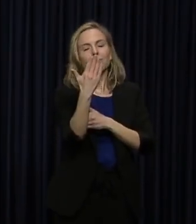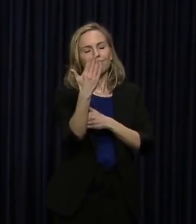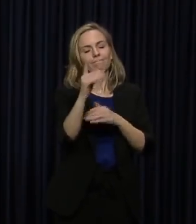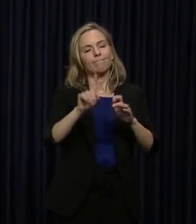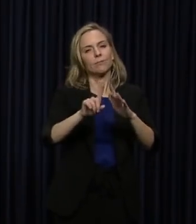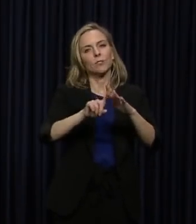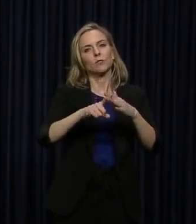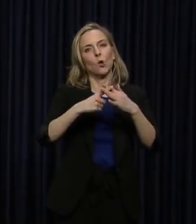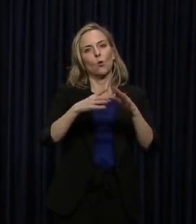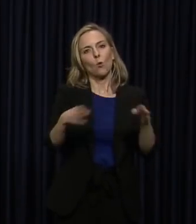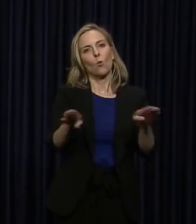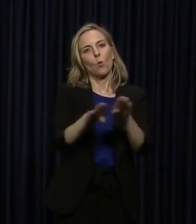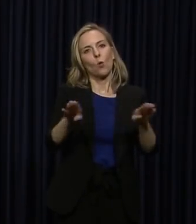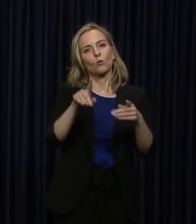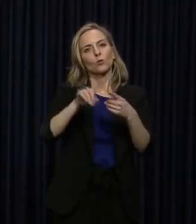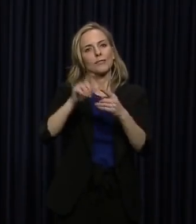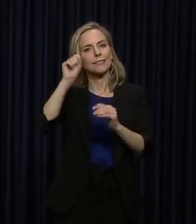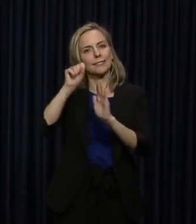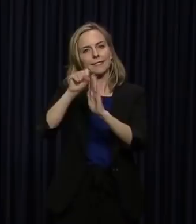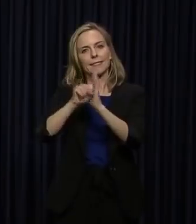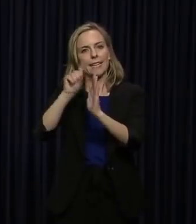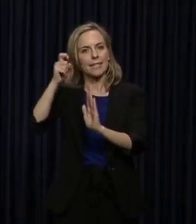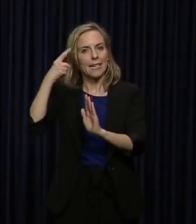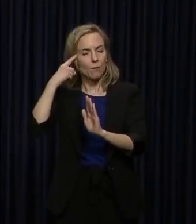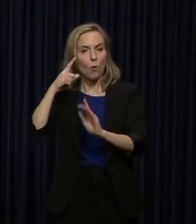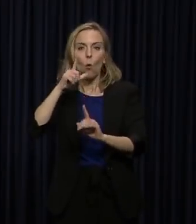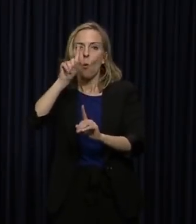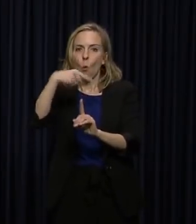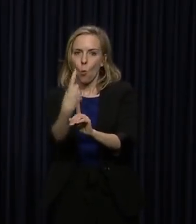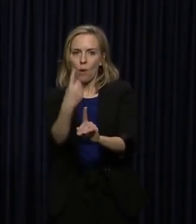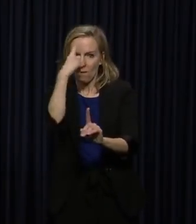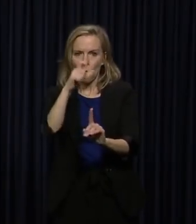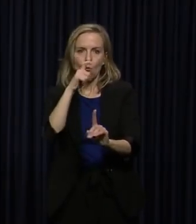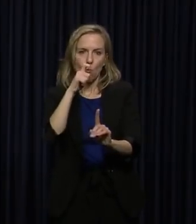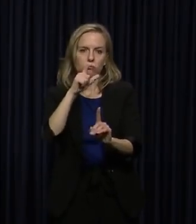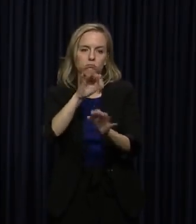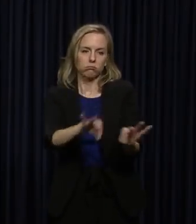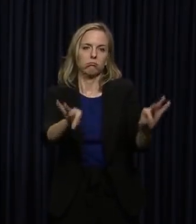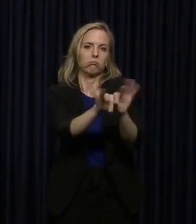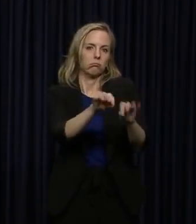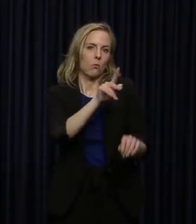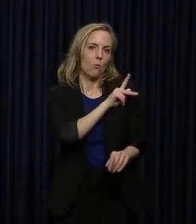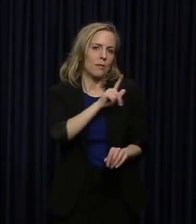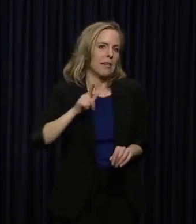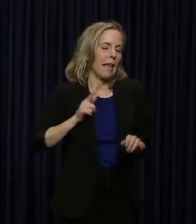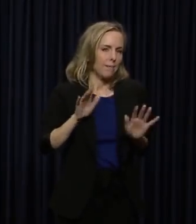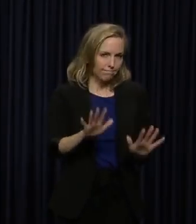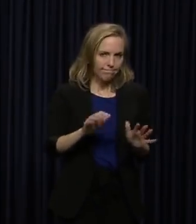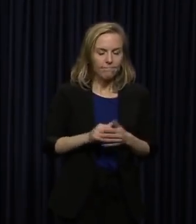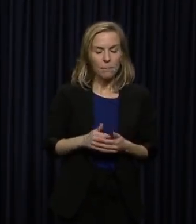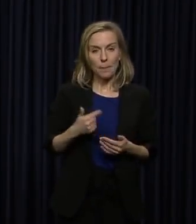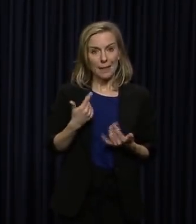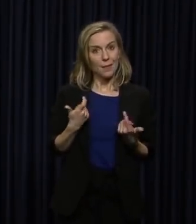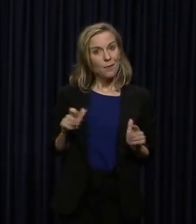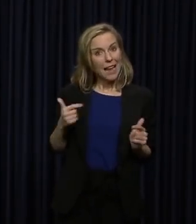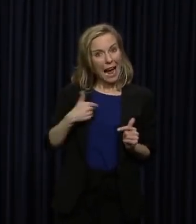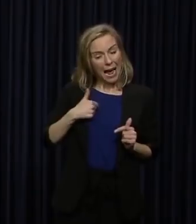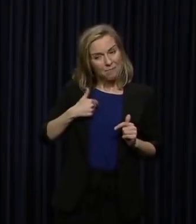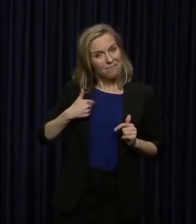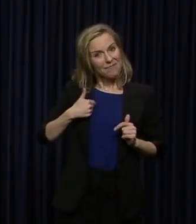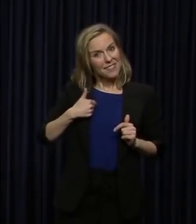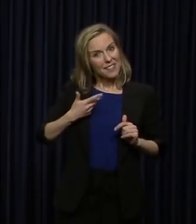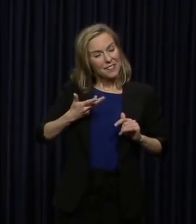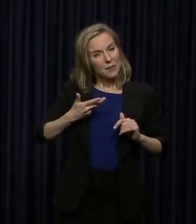to non-essential personnel. That, again, is a big step, and I am a person who ran